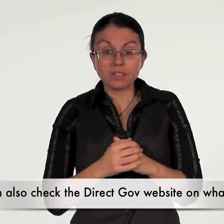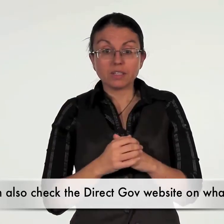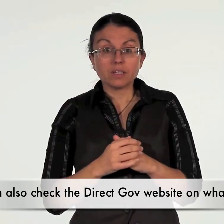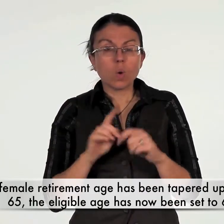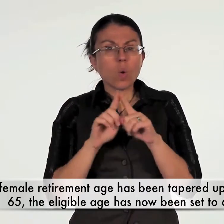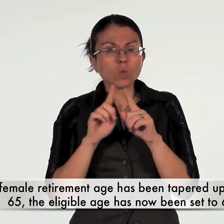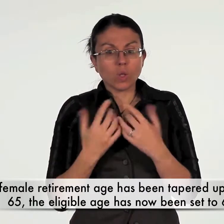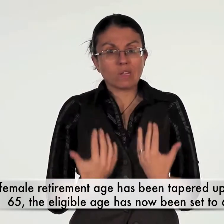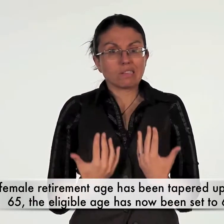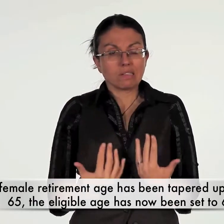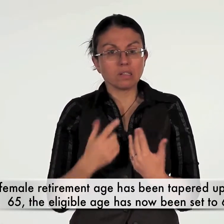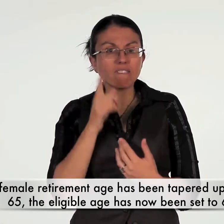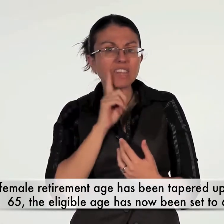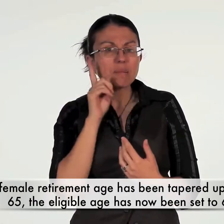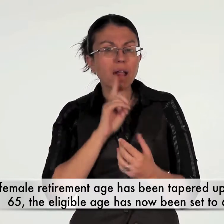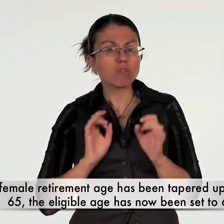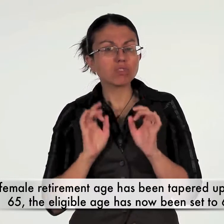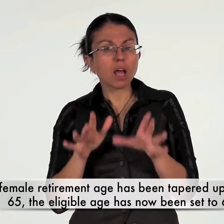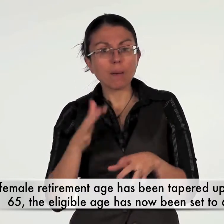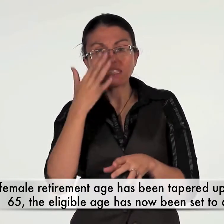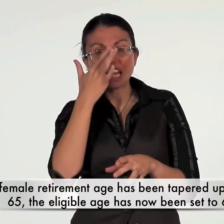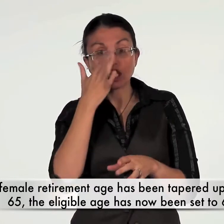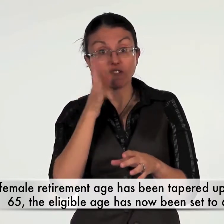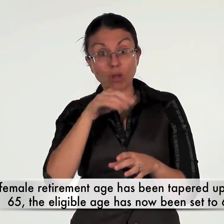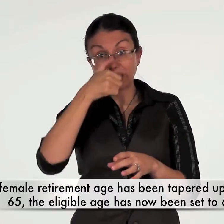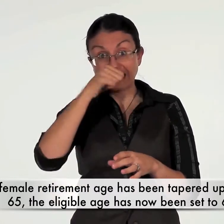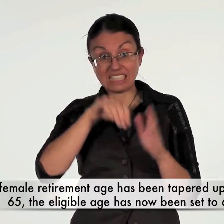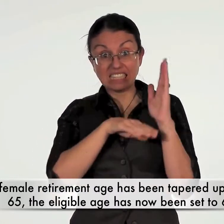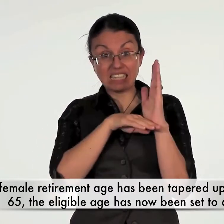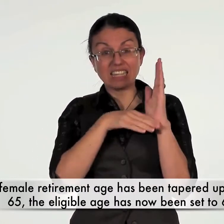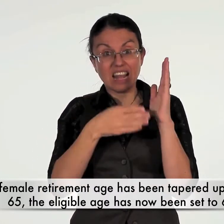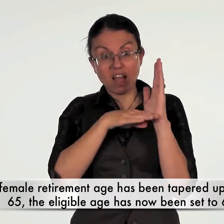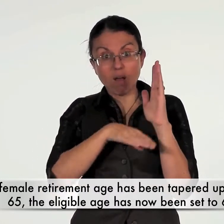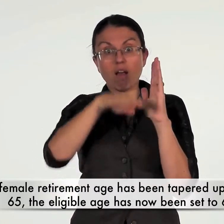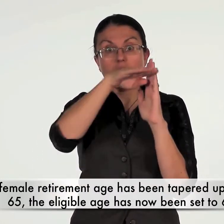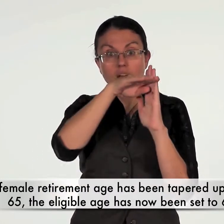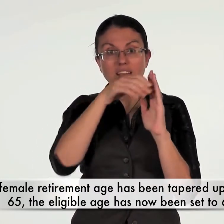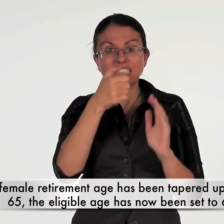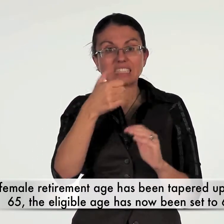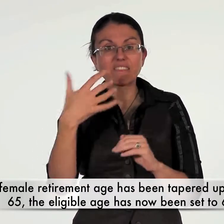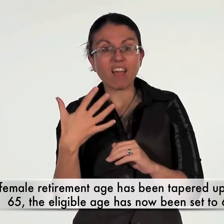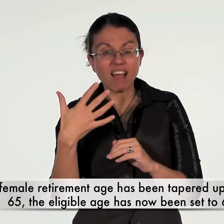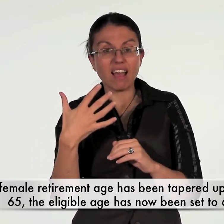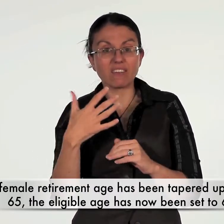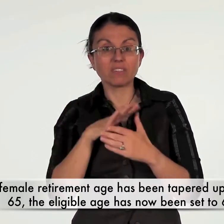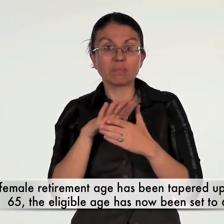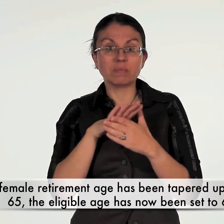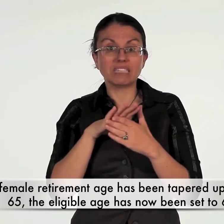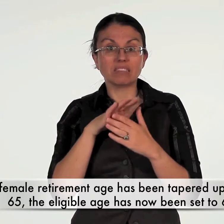as the female retirement age has now been tapered up from 60 to 65 the eligible